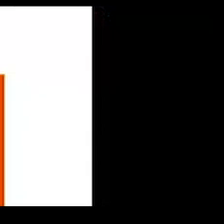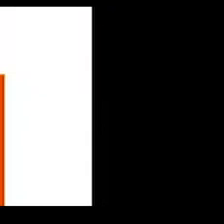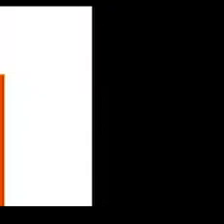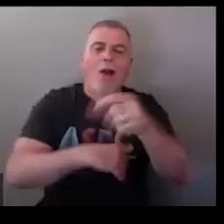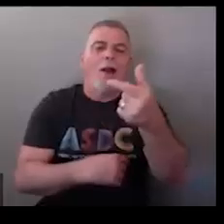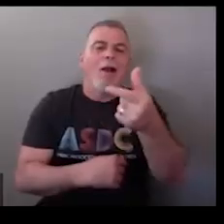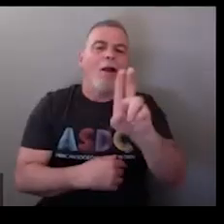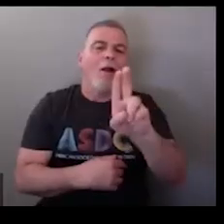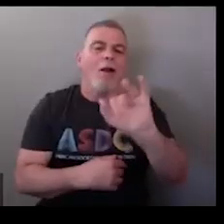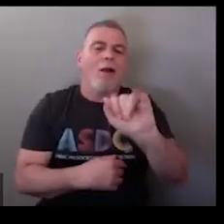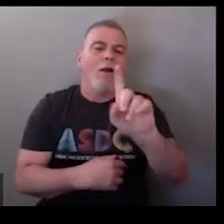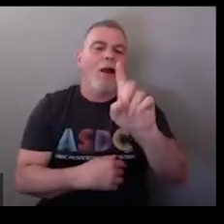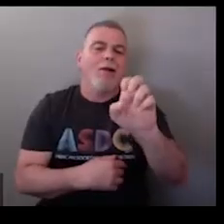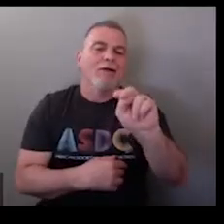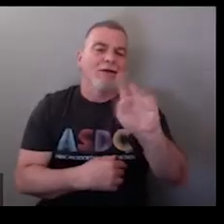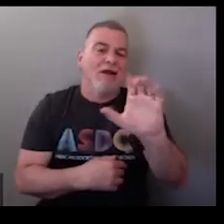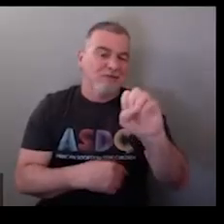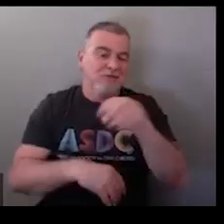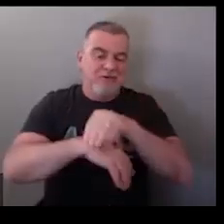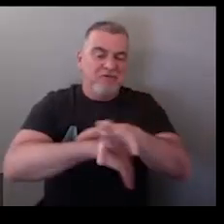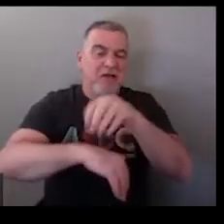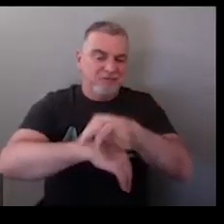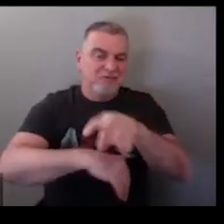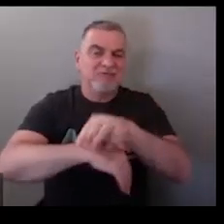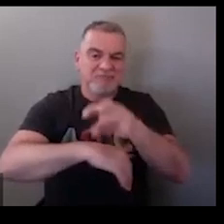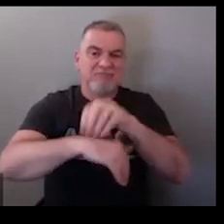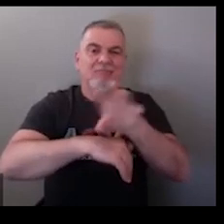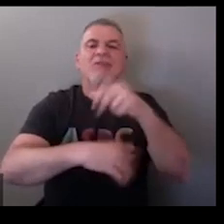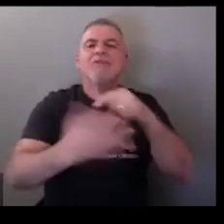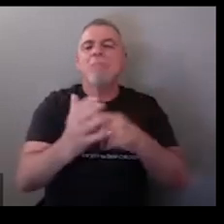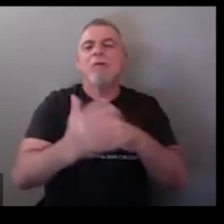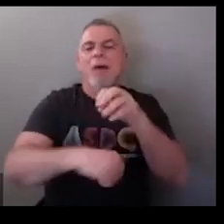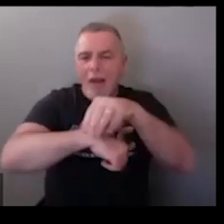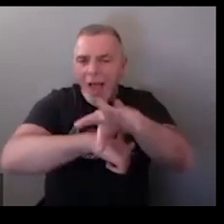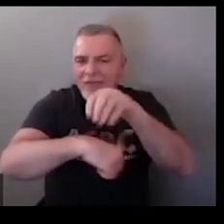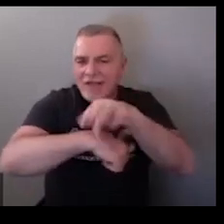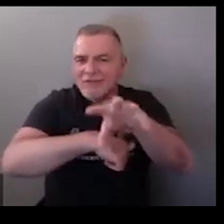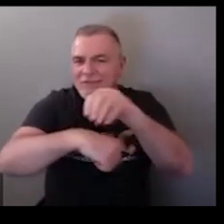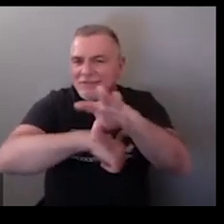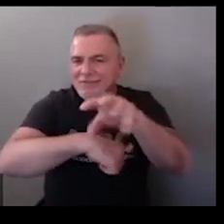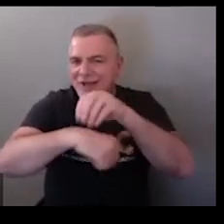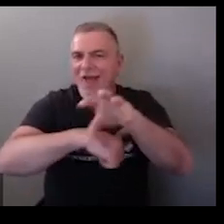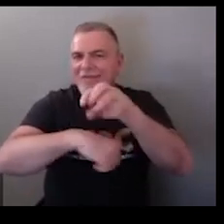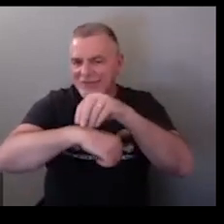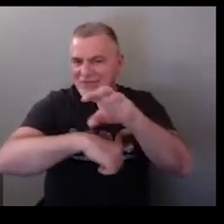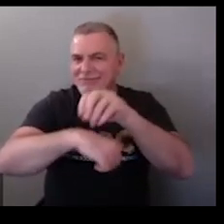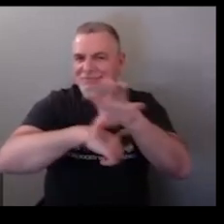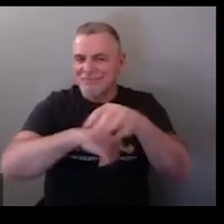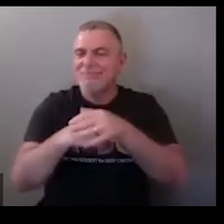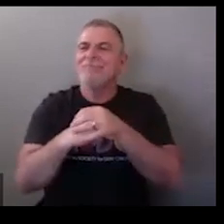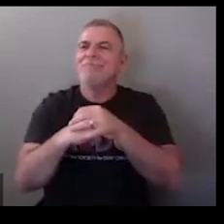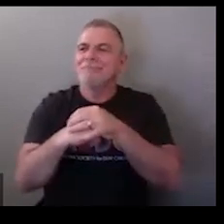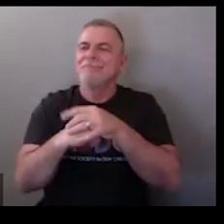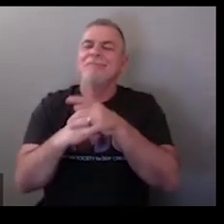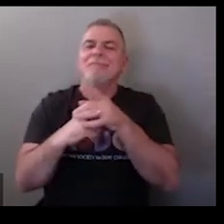so guidance counselor so if you're talking about a guidance counselor like this some people will do this